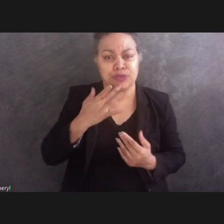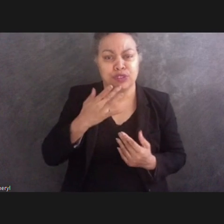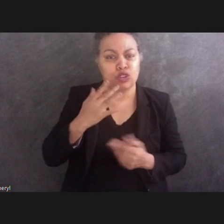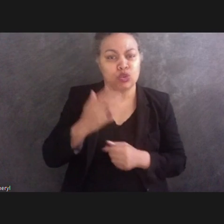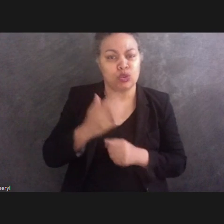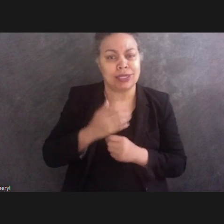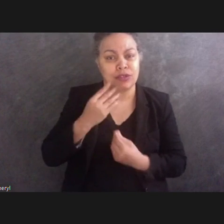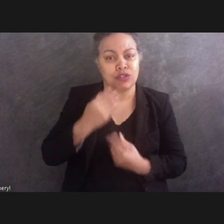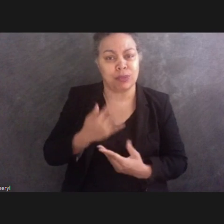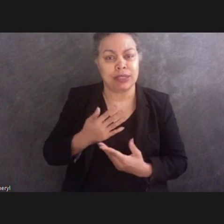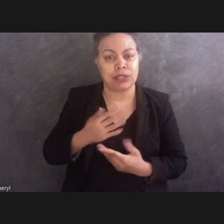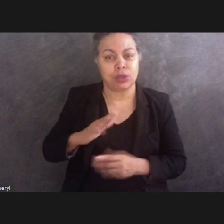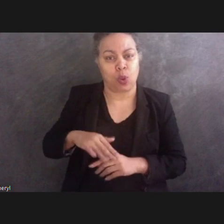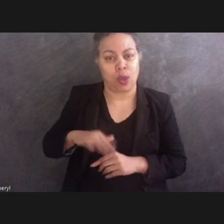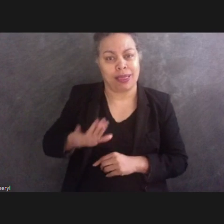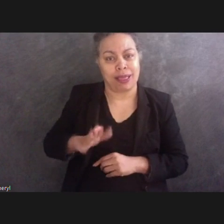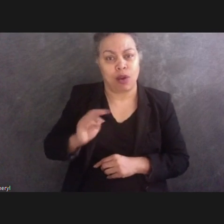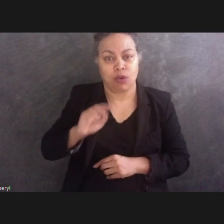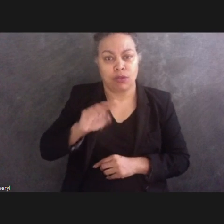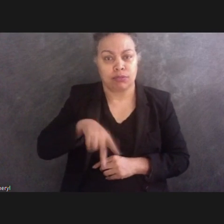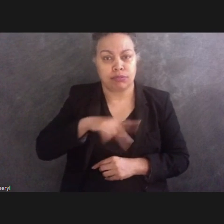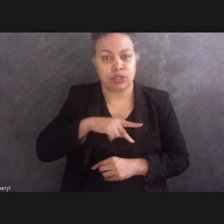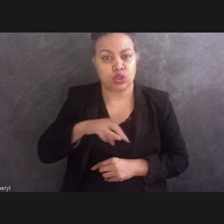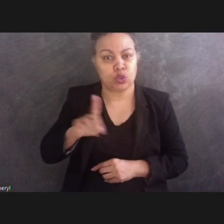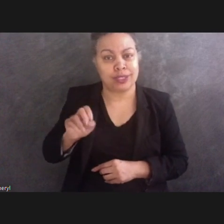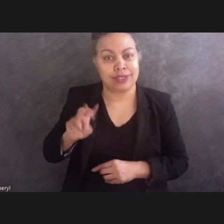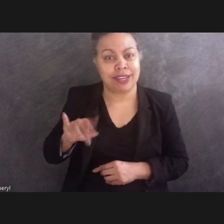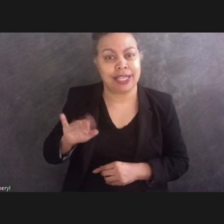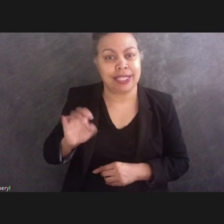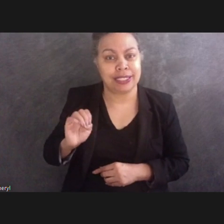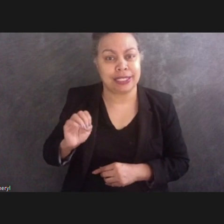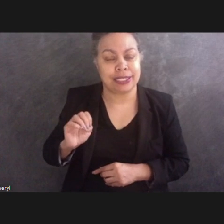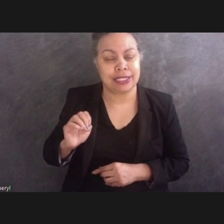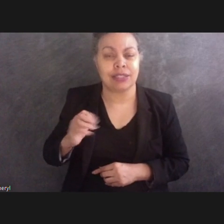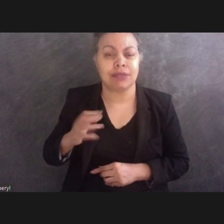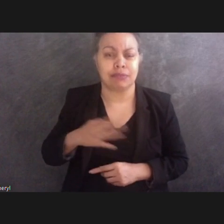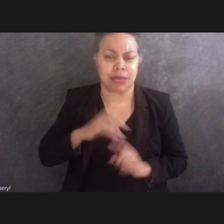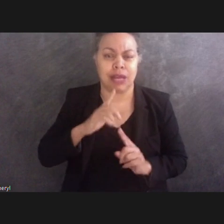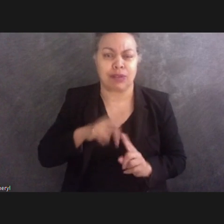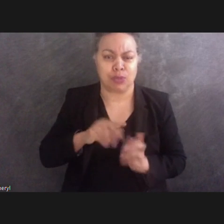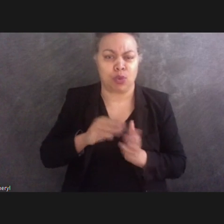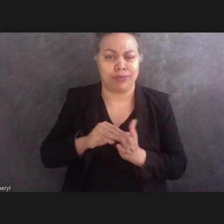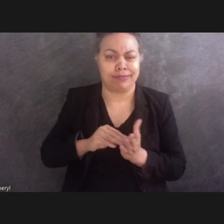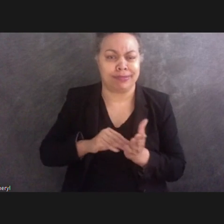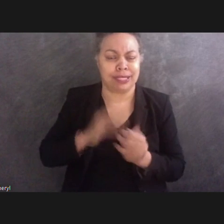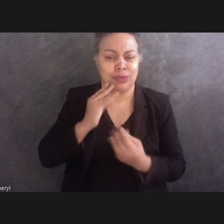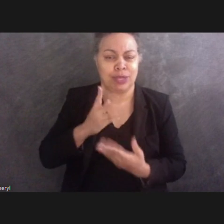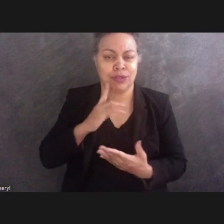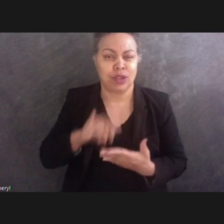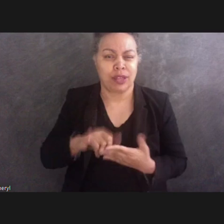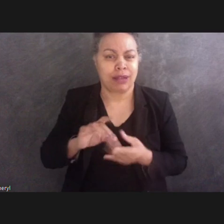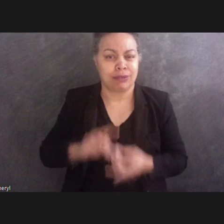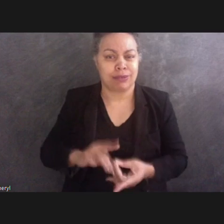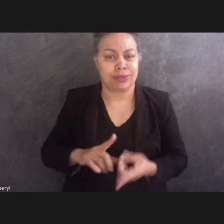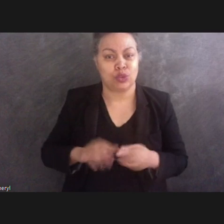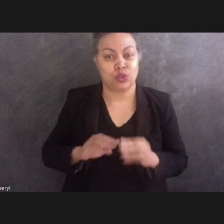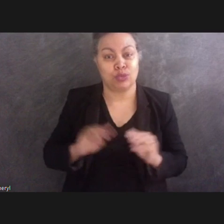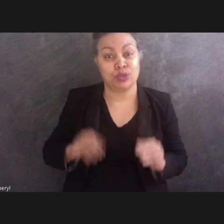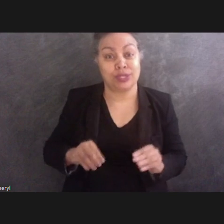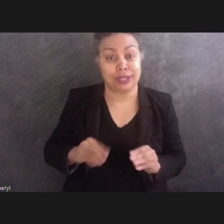their own devices. My report documents references for this in the museum field. In conclusion,